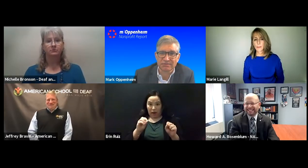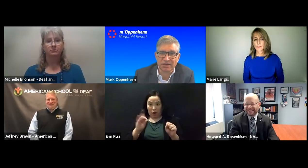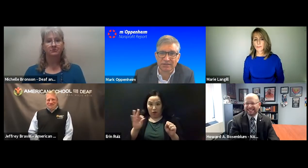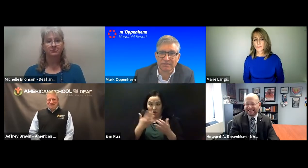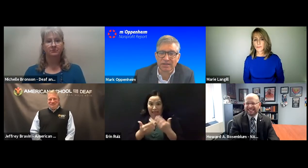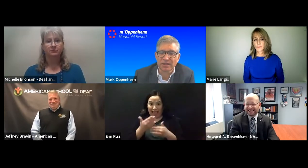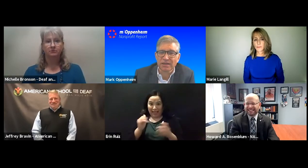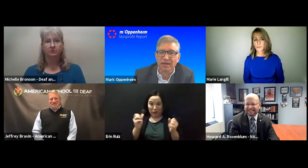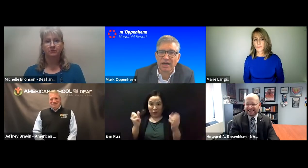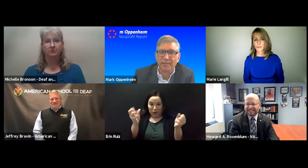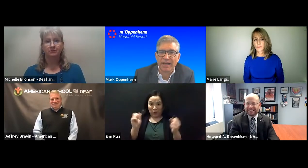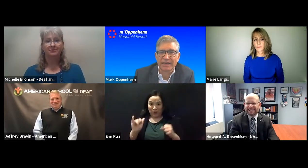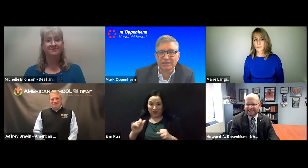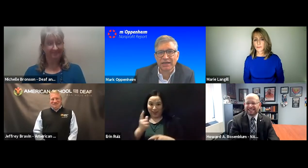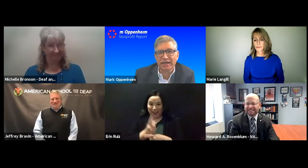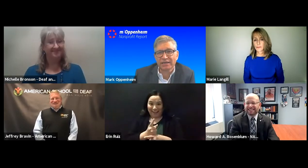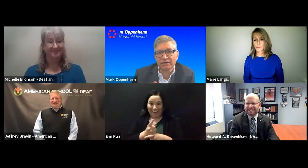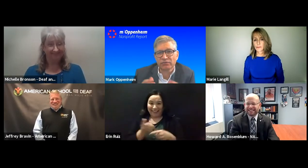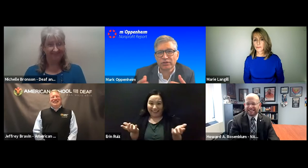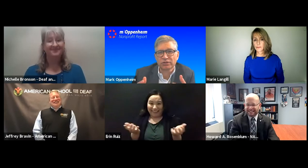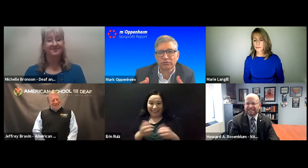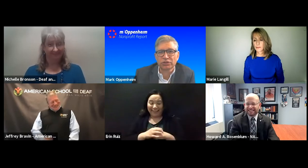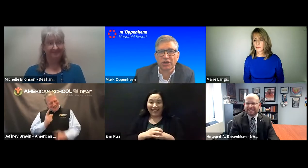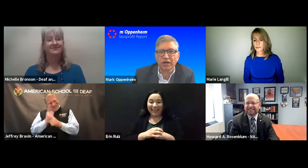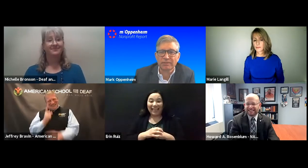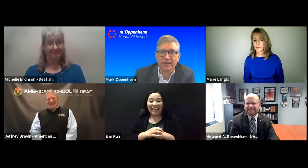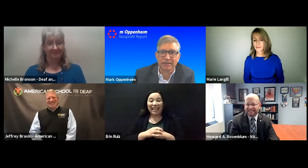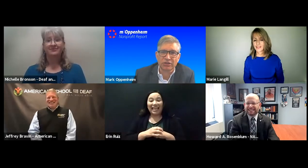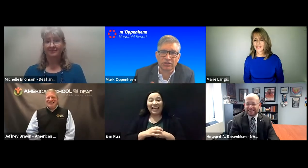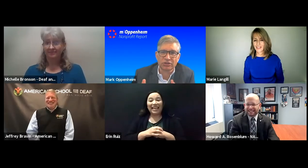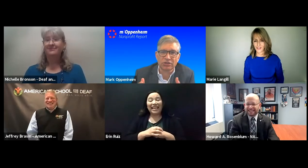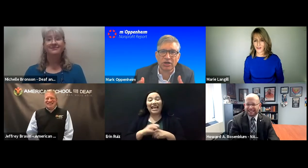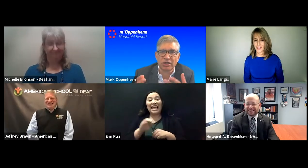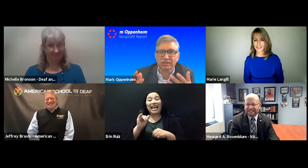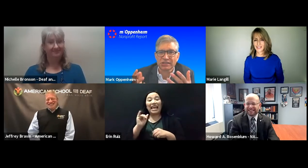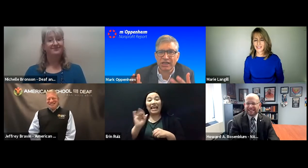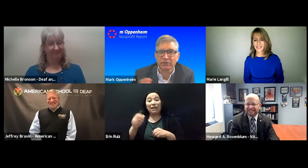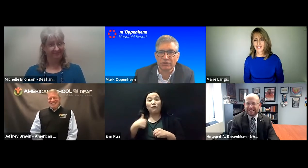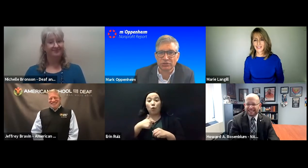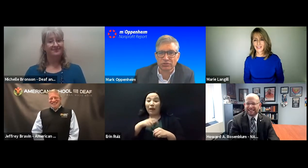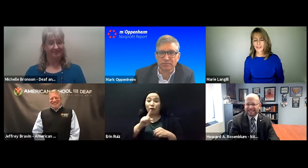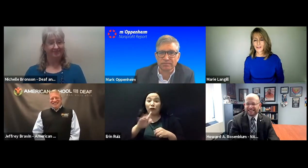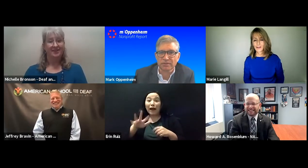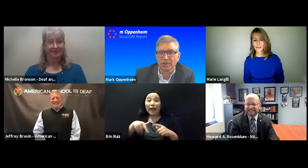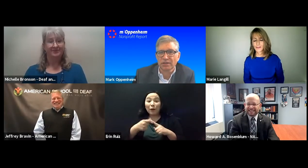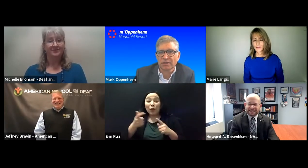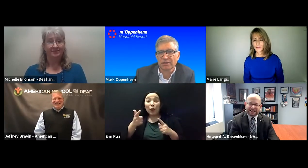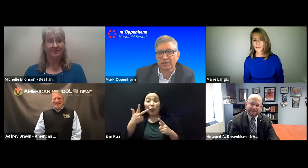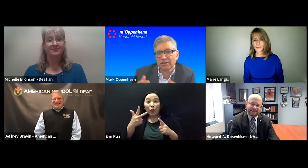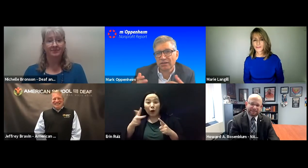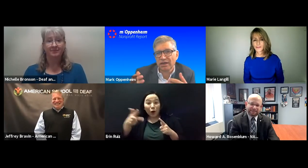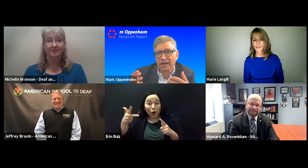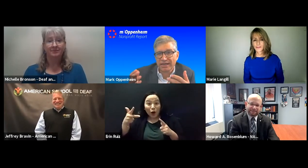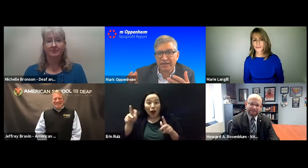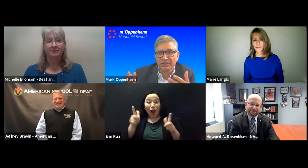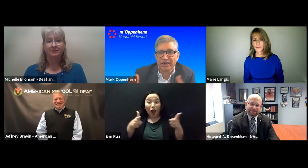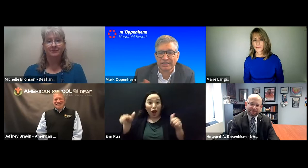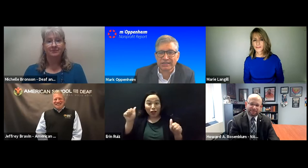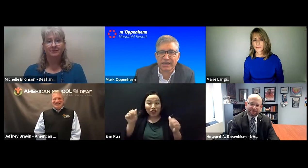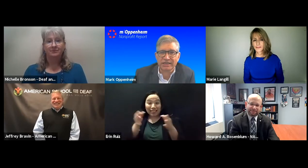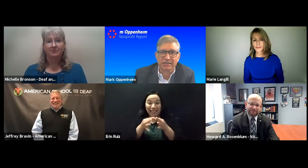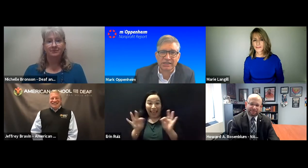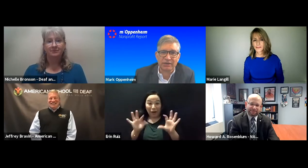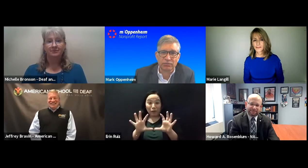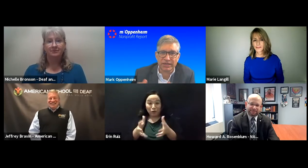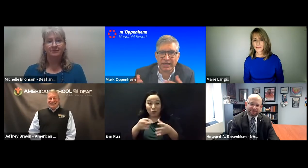right? And if we're talking about the third largest language group in the